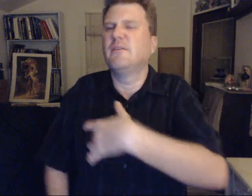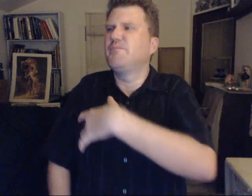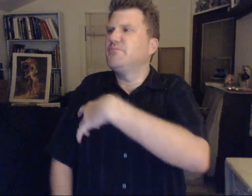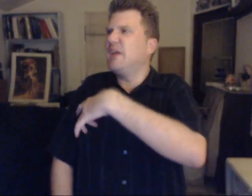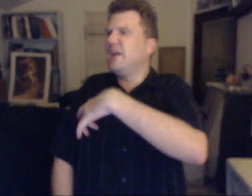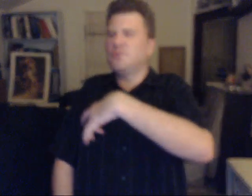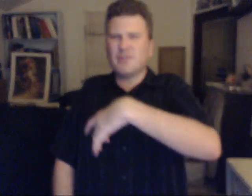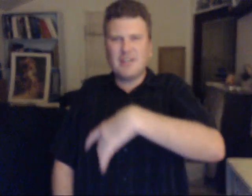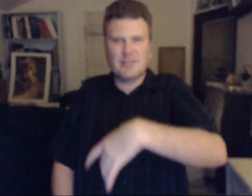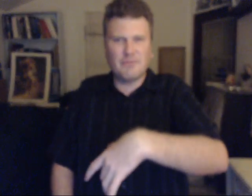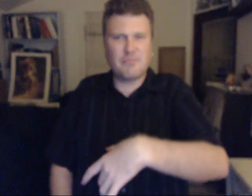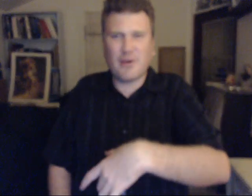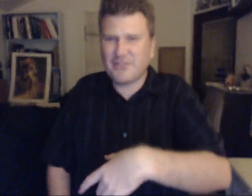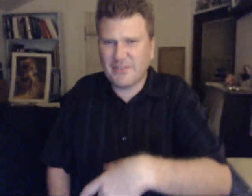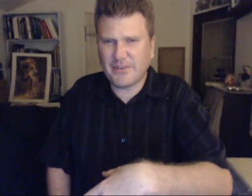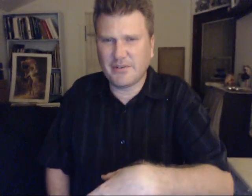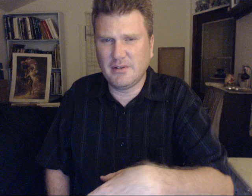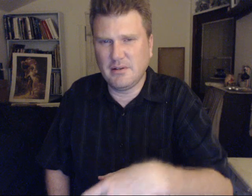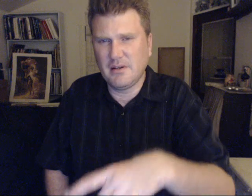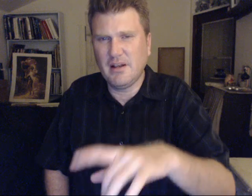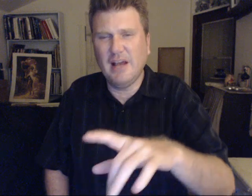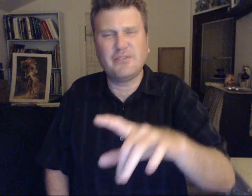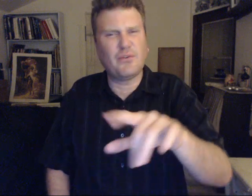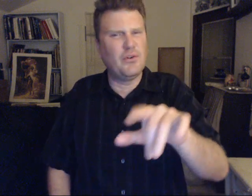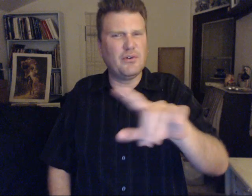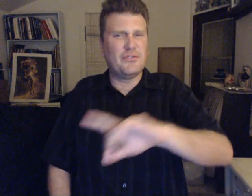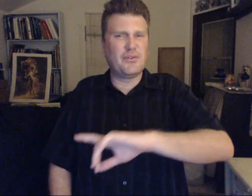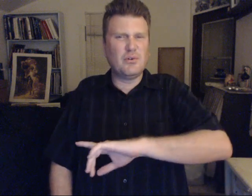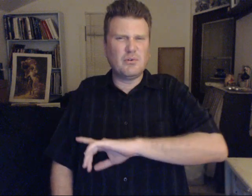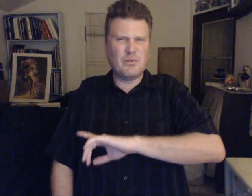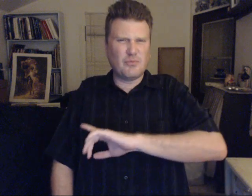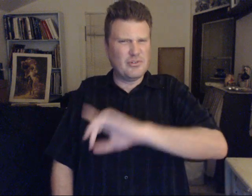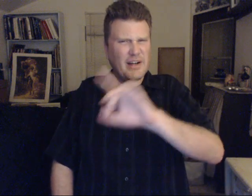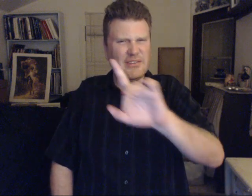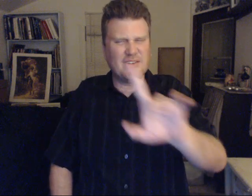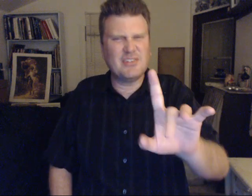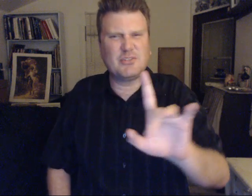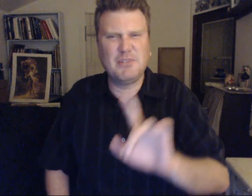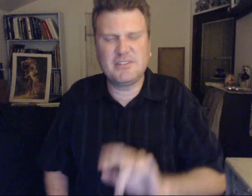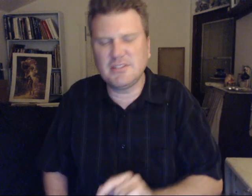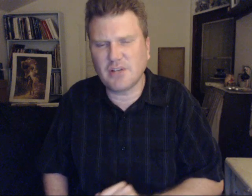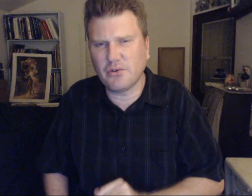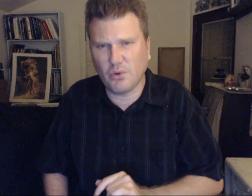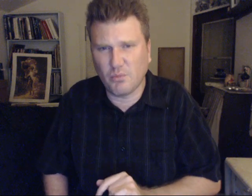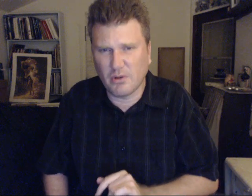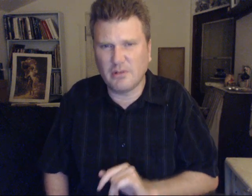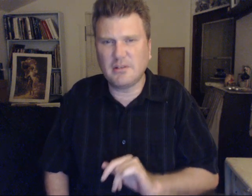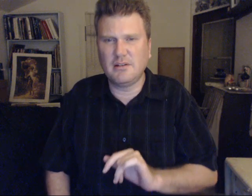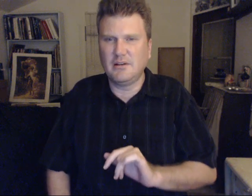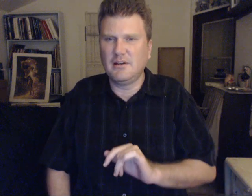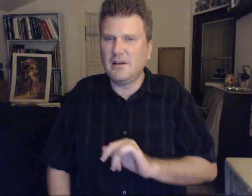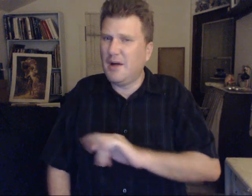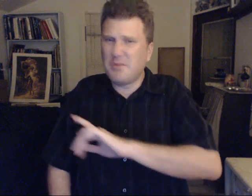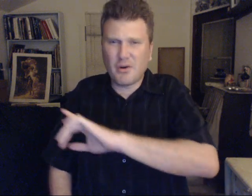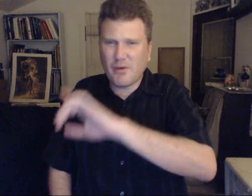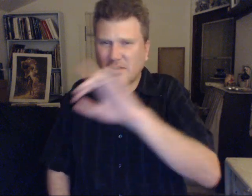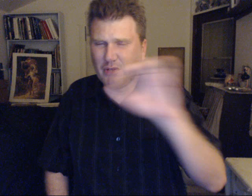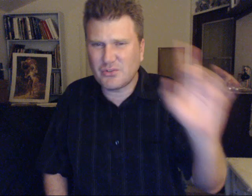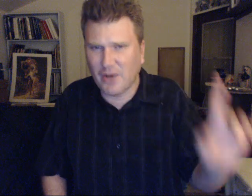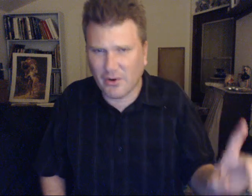Animal Kingdom presence. As for your zoo. Realize these species on your world. Have been around much longer